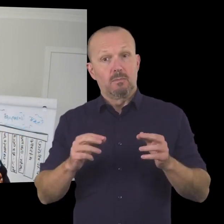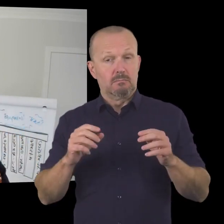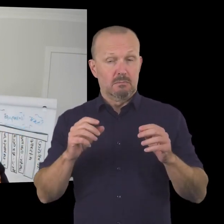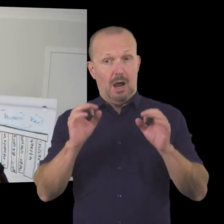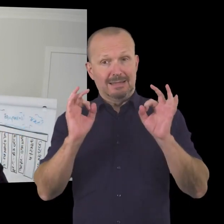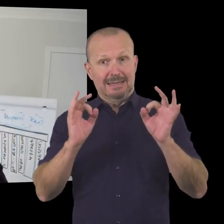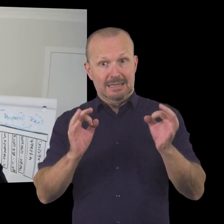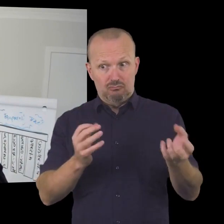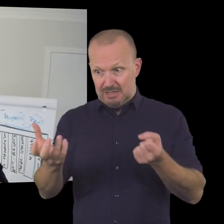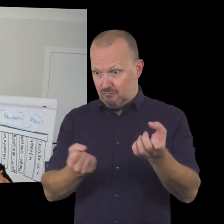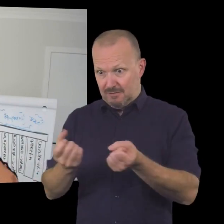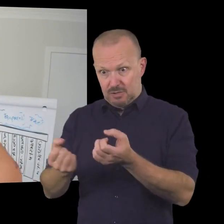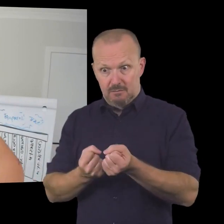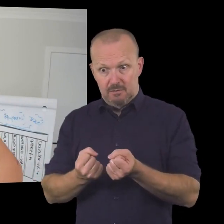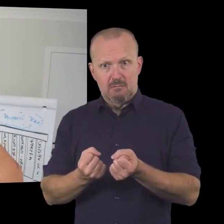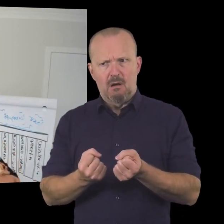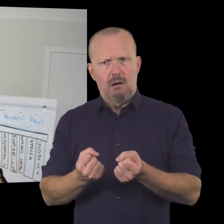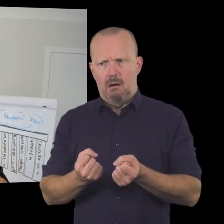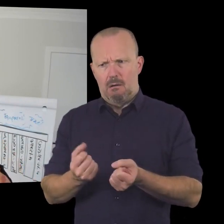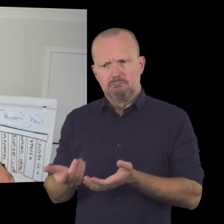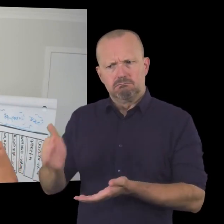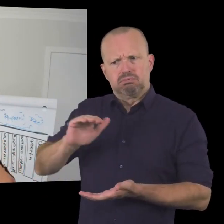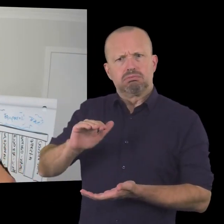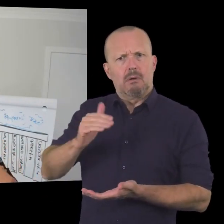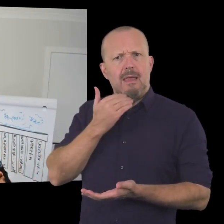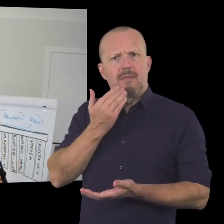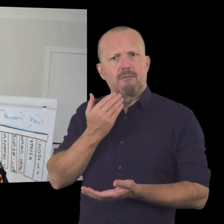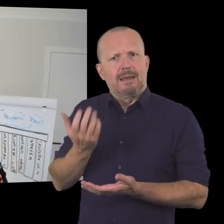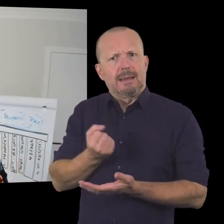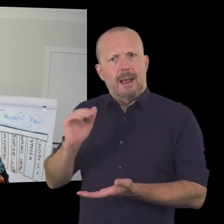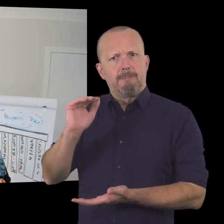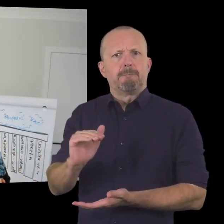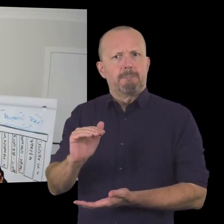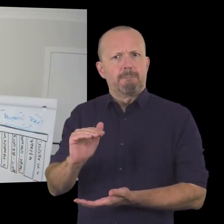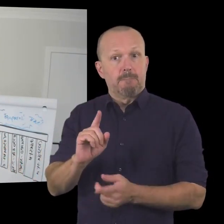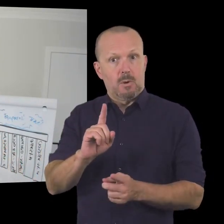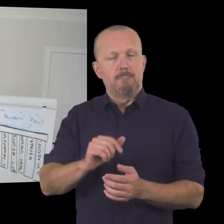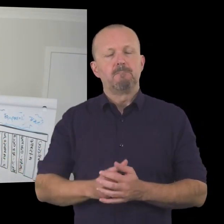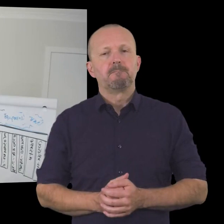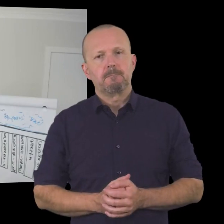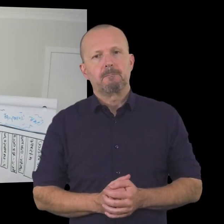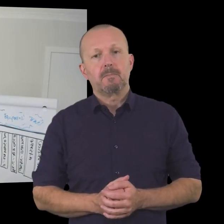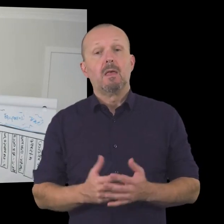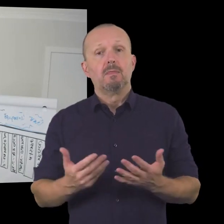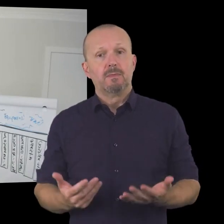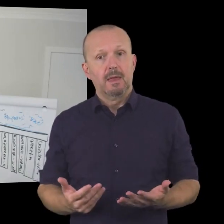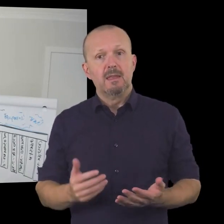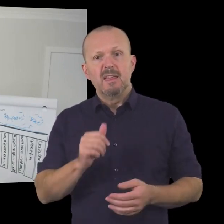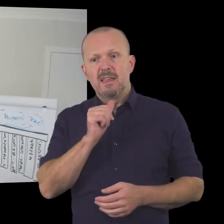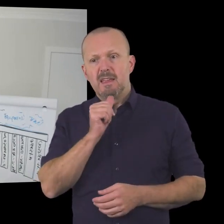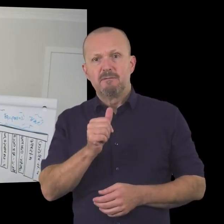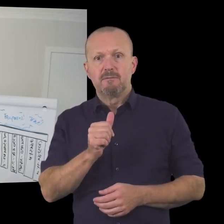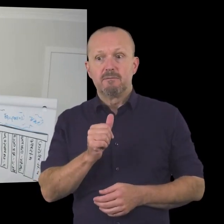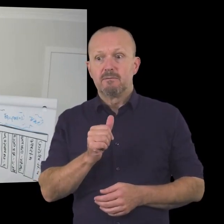uh a good level of income from three four five different income streams then if you